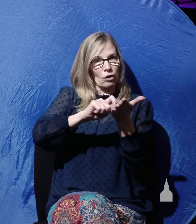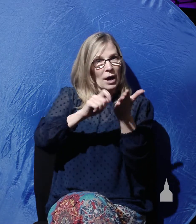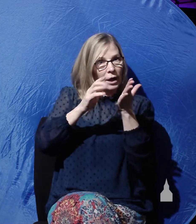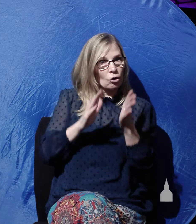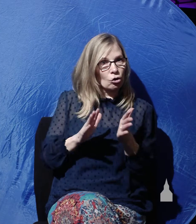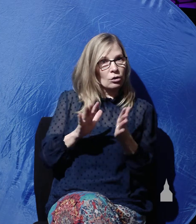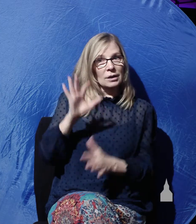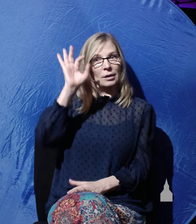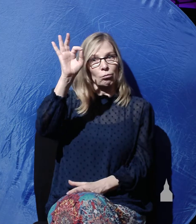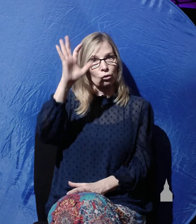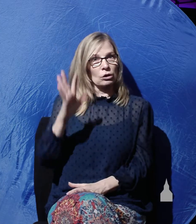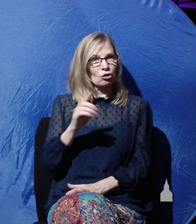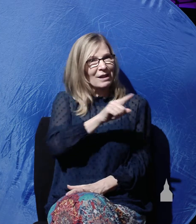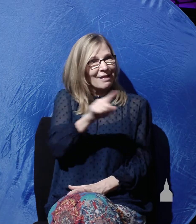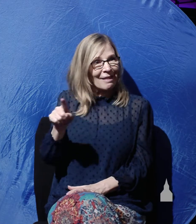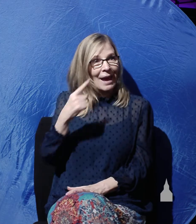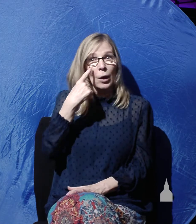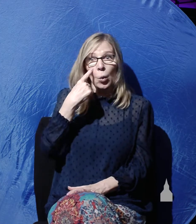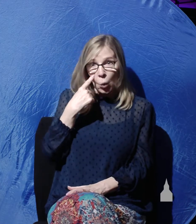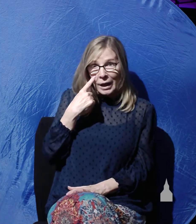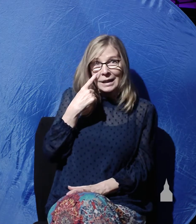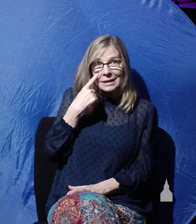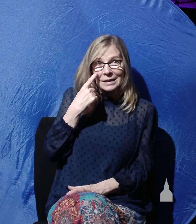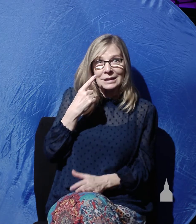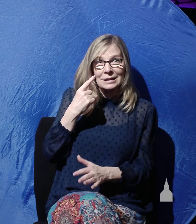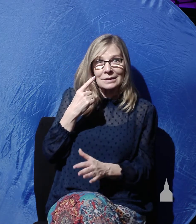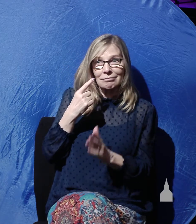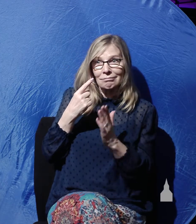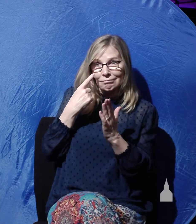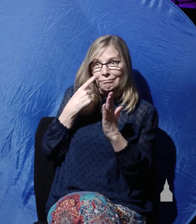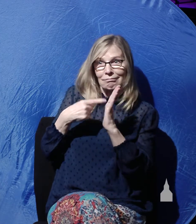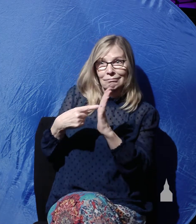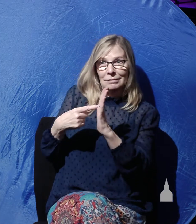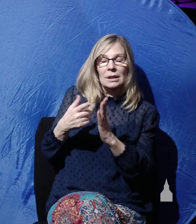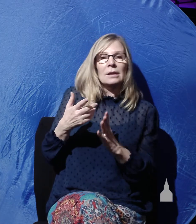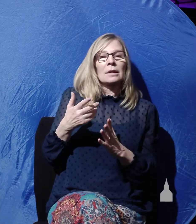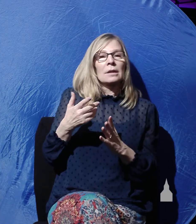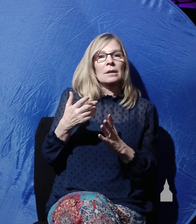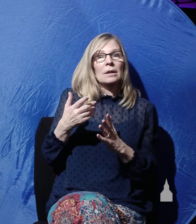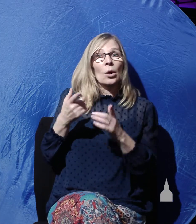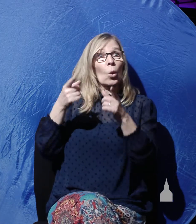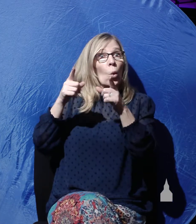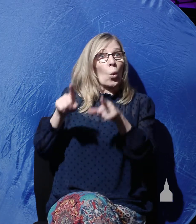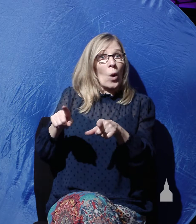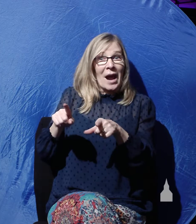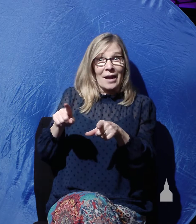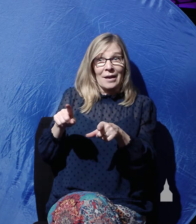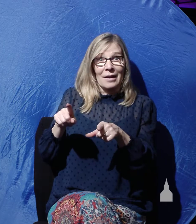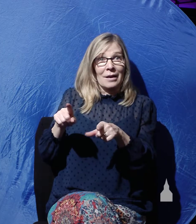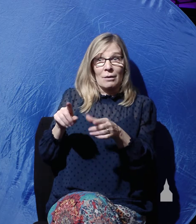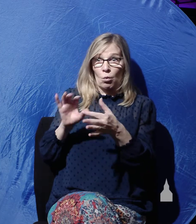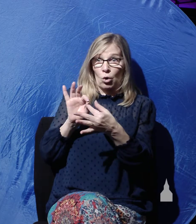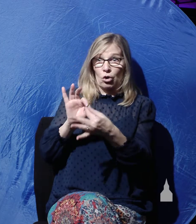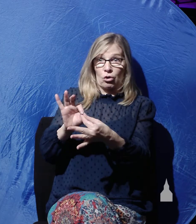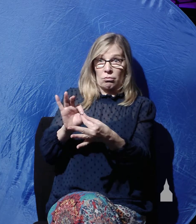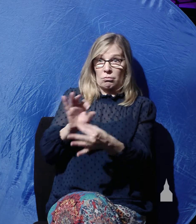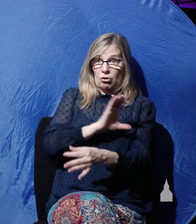witnesses to the people, as Paul puts it, when it came to the resurrection of Christ, these witnesses did not